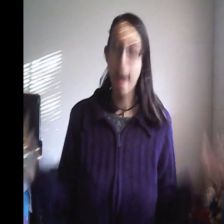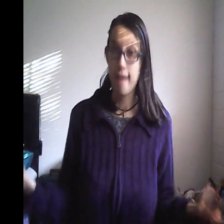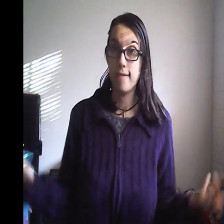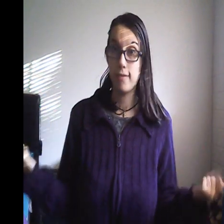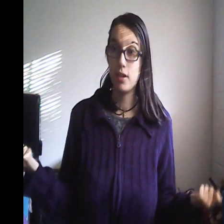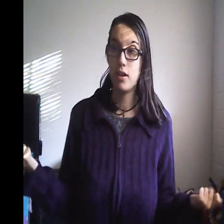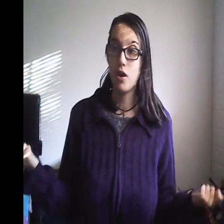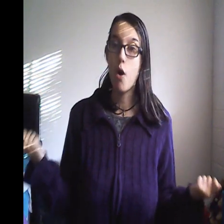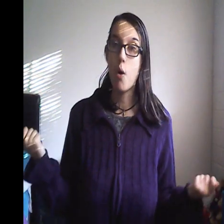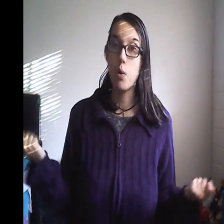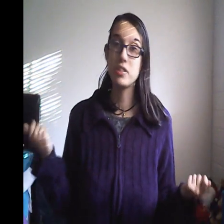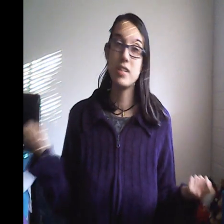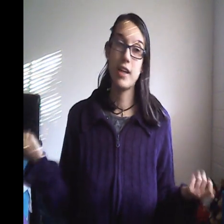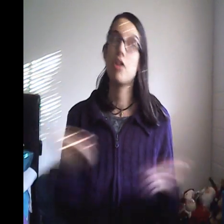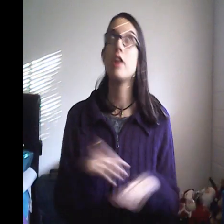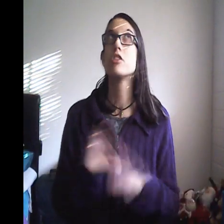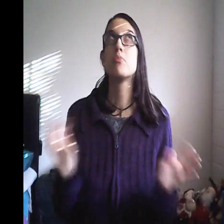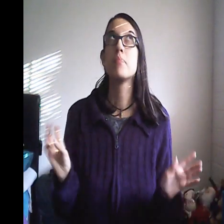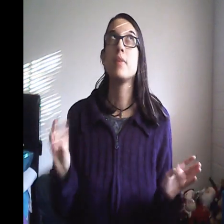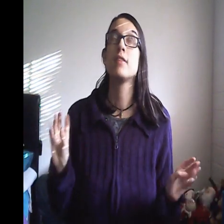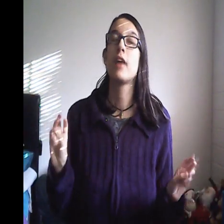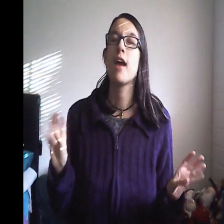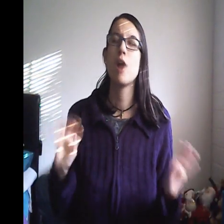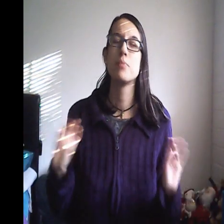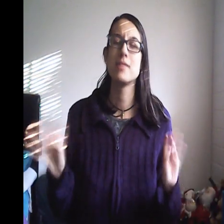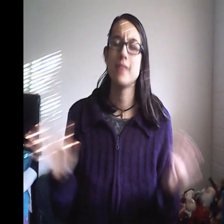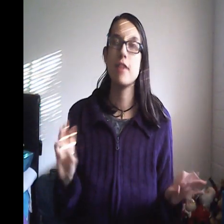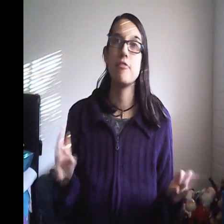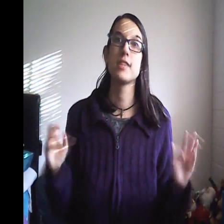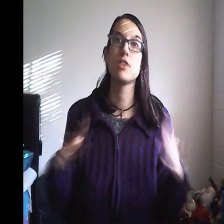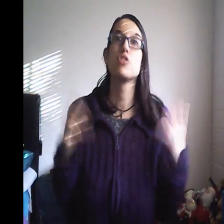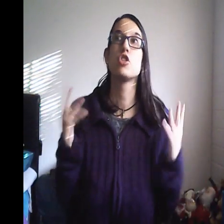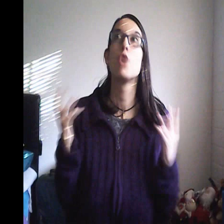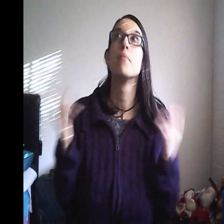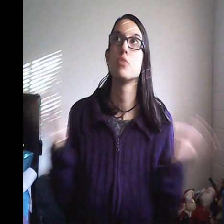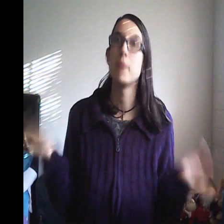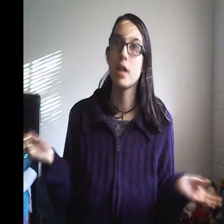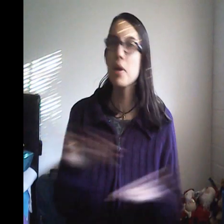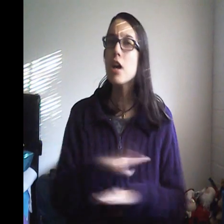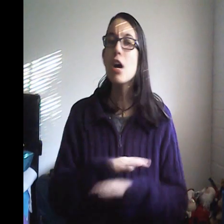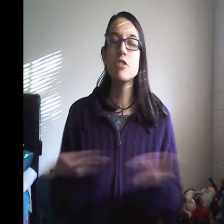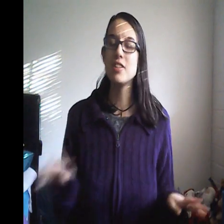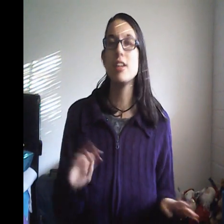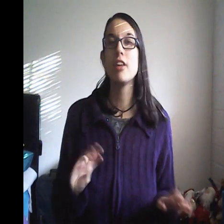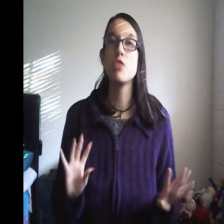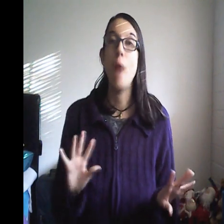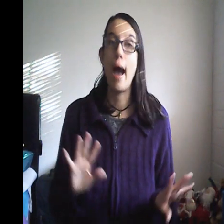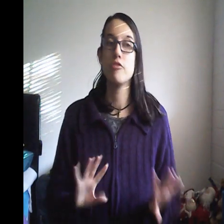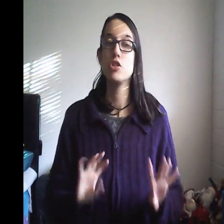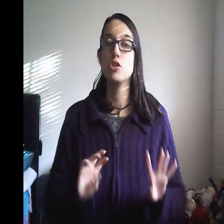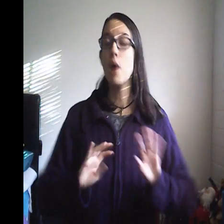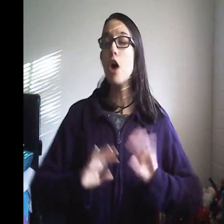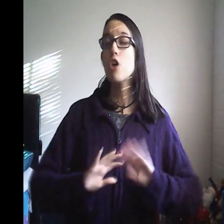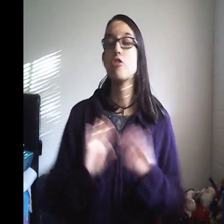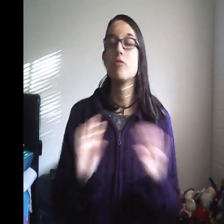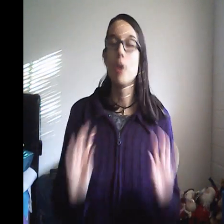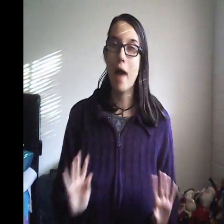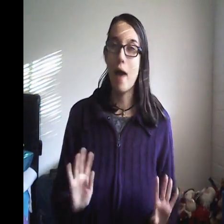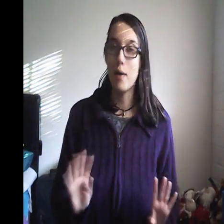all together. And don't be like upset if it's like so much makeup. Don't need like you have to throw out any